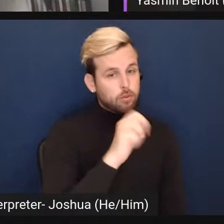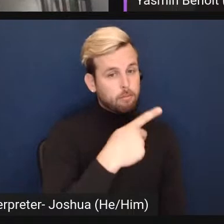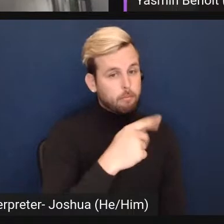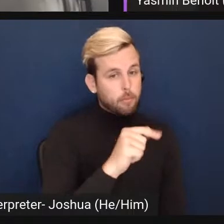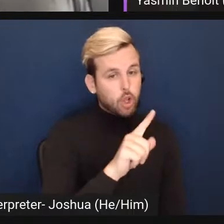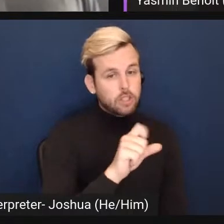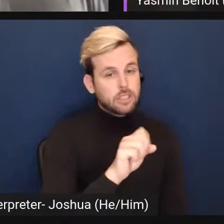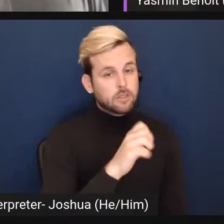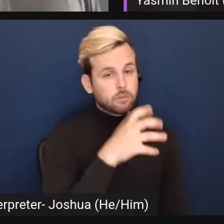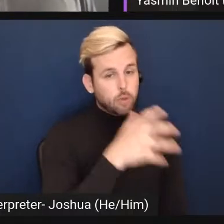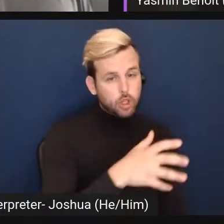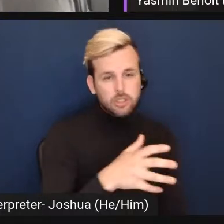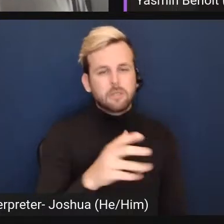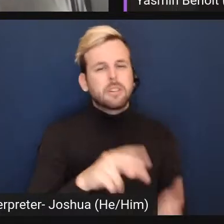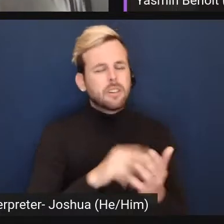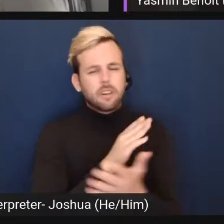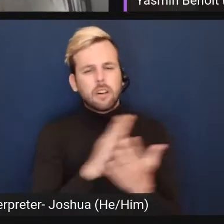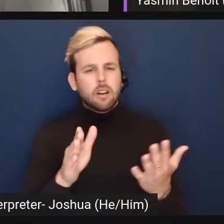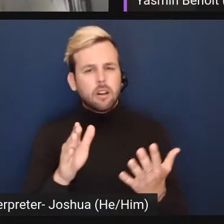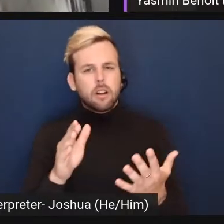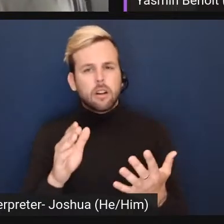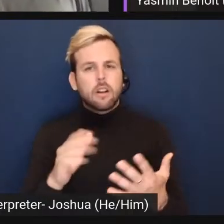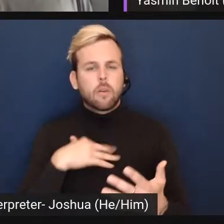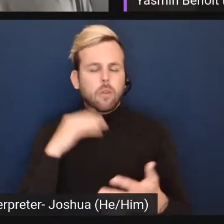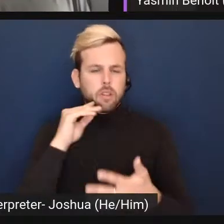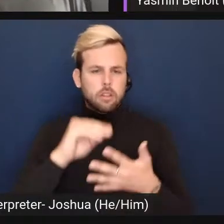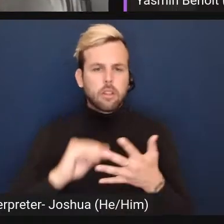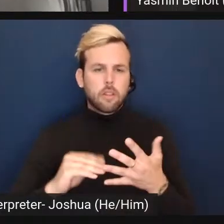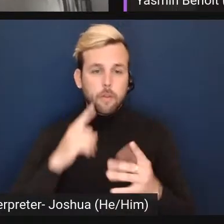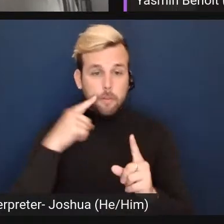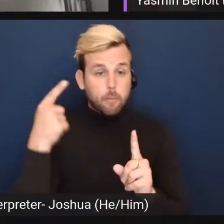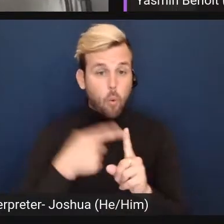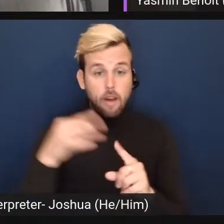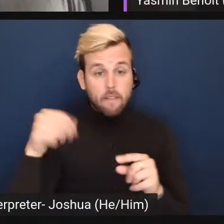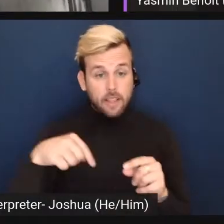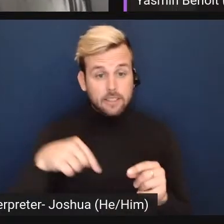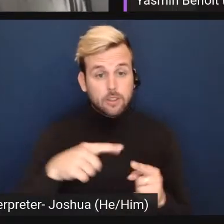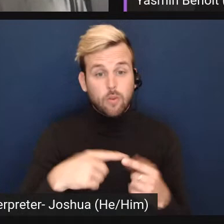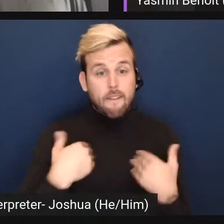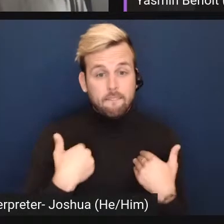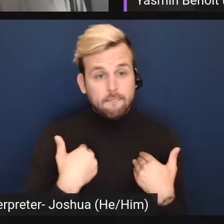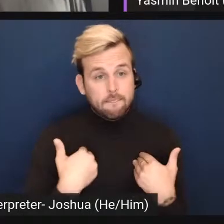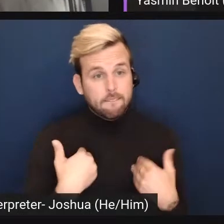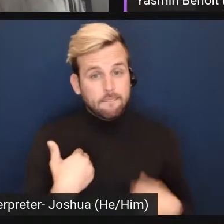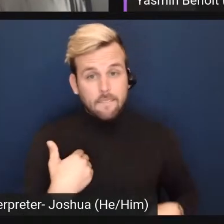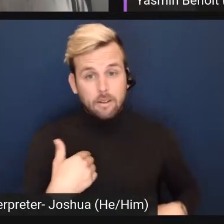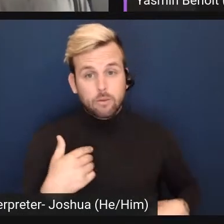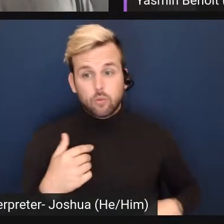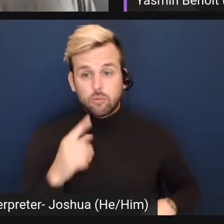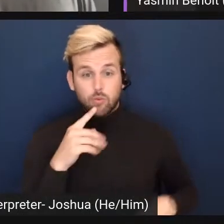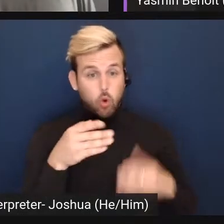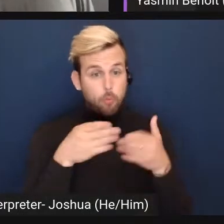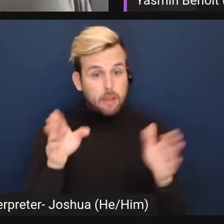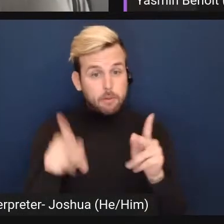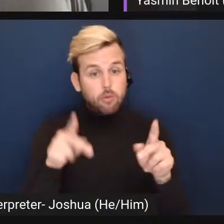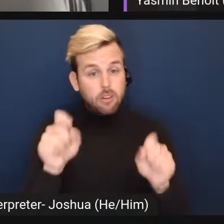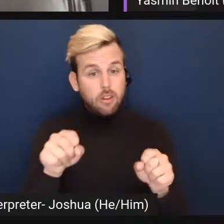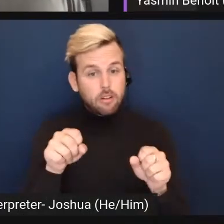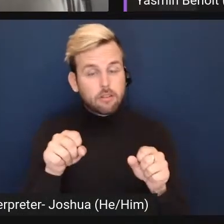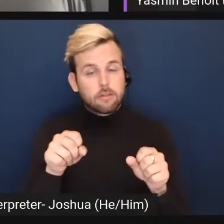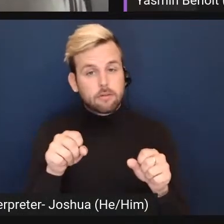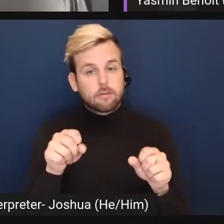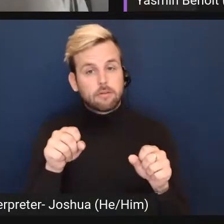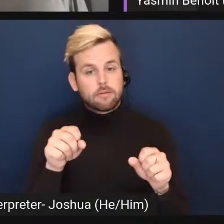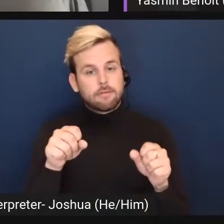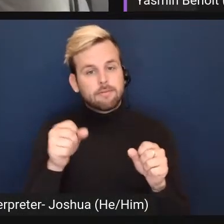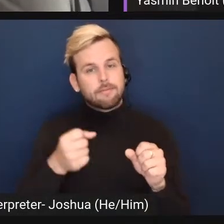not like, you know, no one's going into those nuances. I think the point of this is to have, is to open the door so that people can go into the